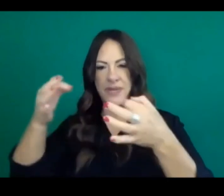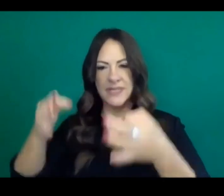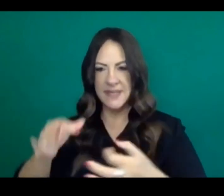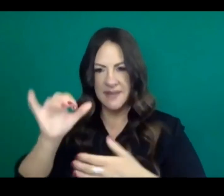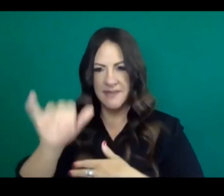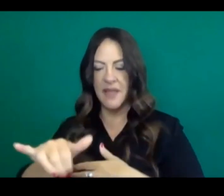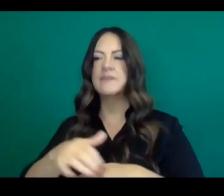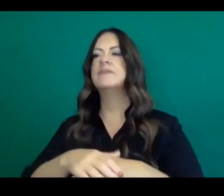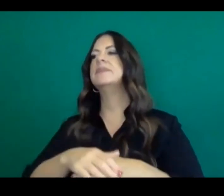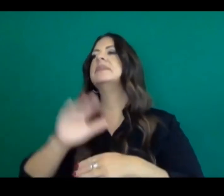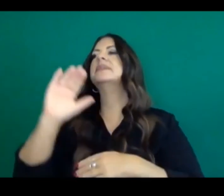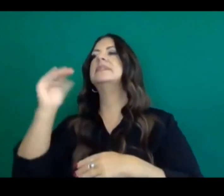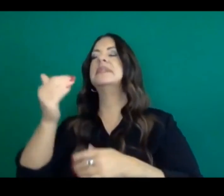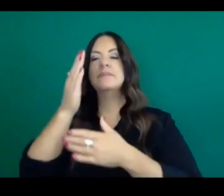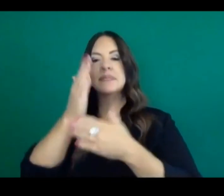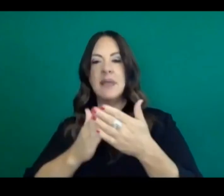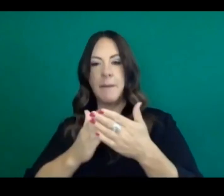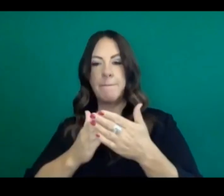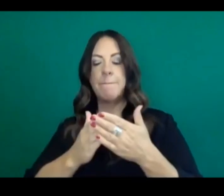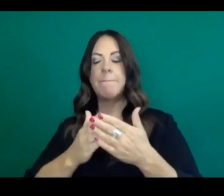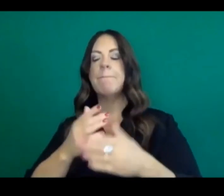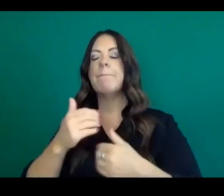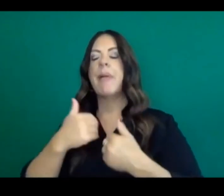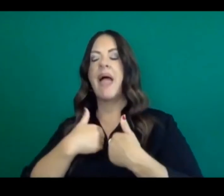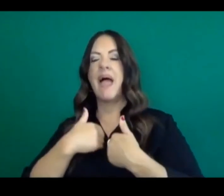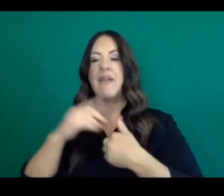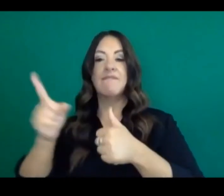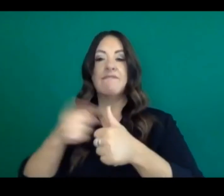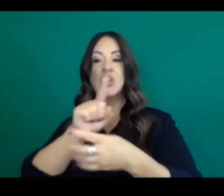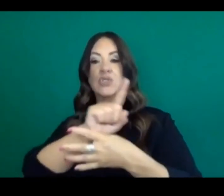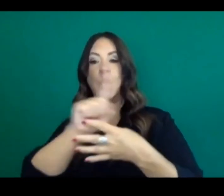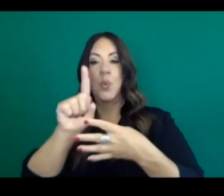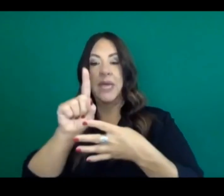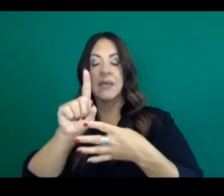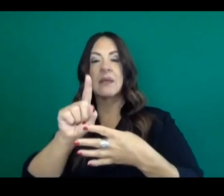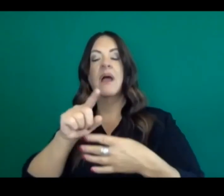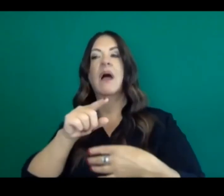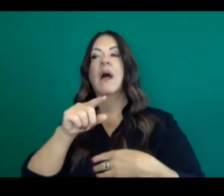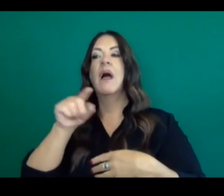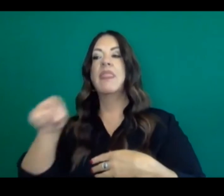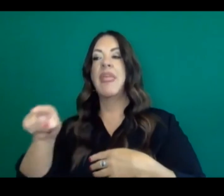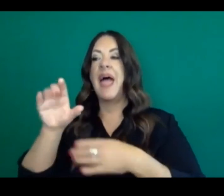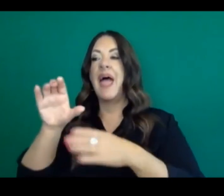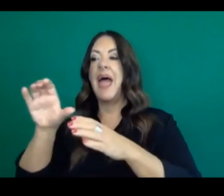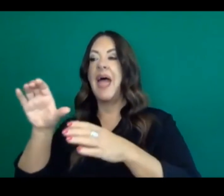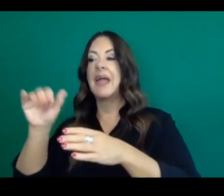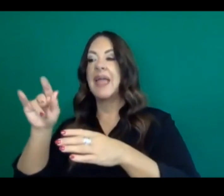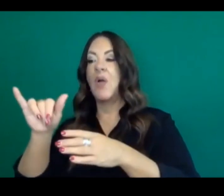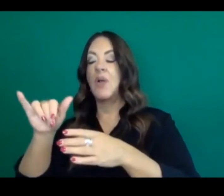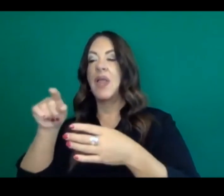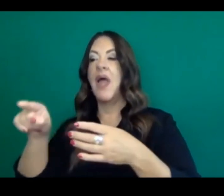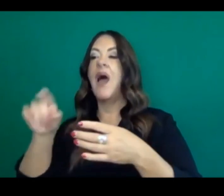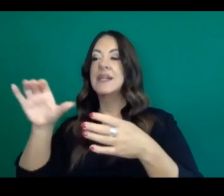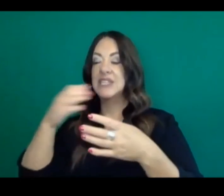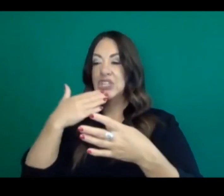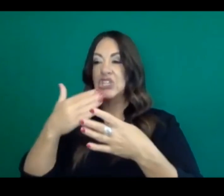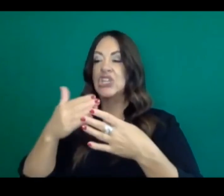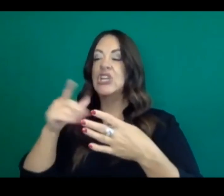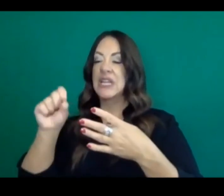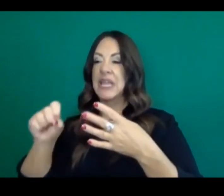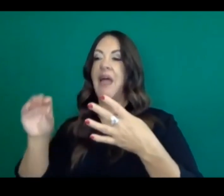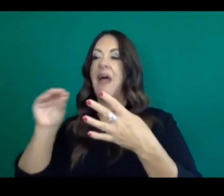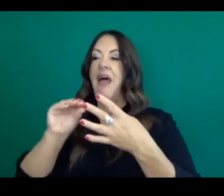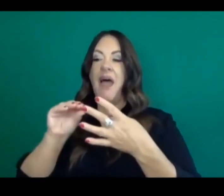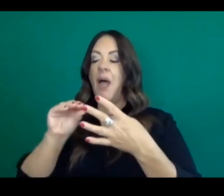met the criteria for one tier in the first week and then a different tier in the second and following the whole concept of